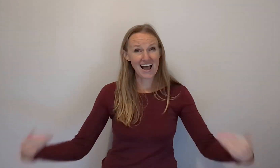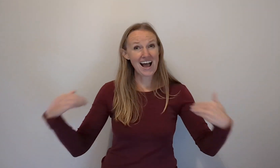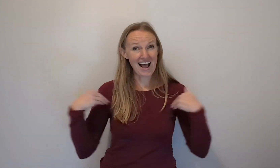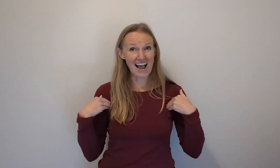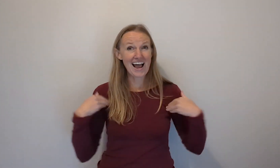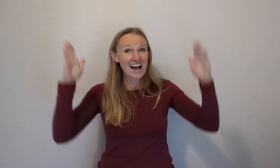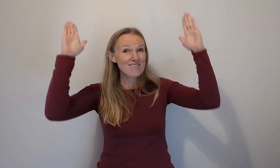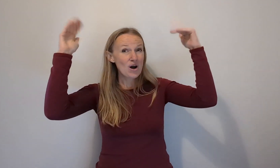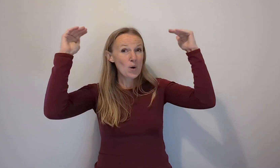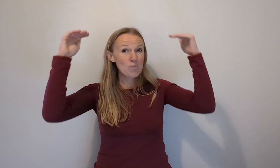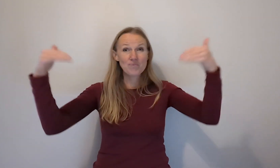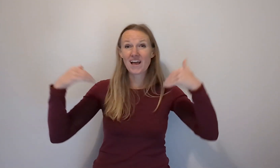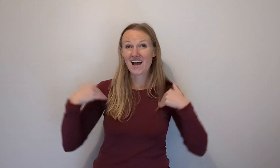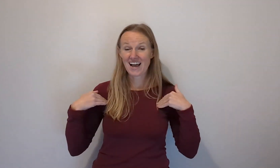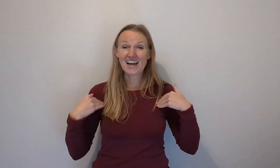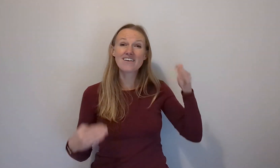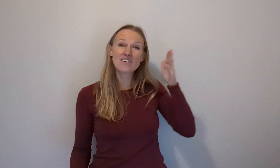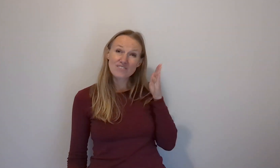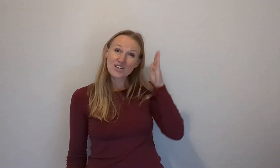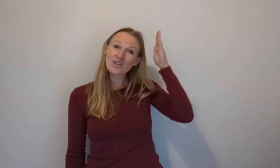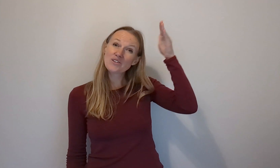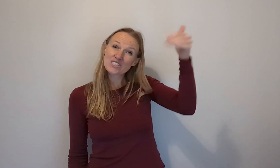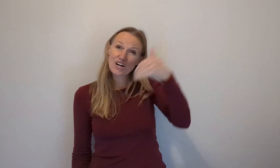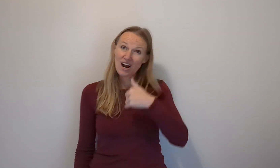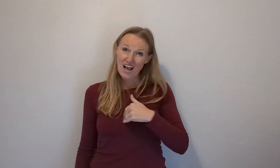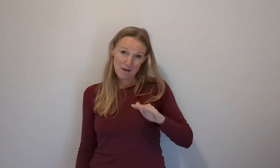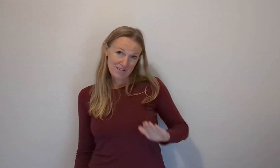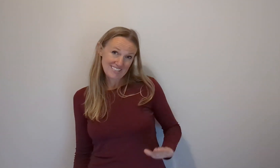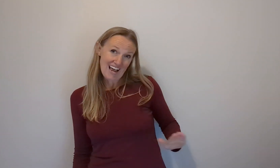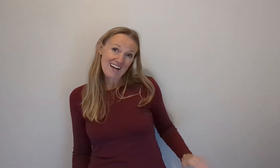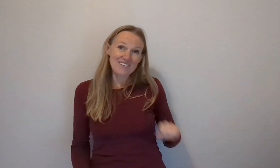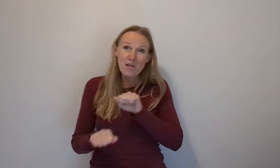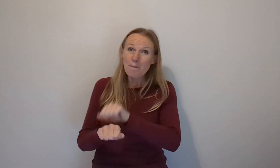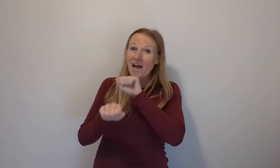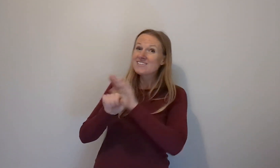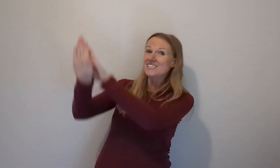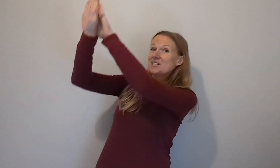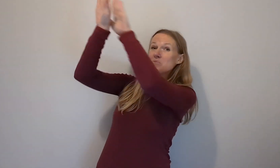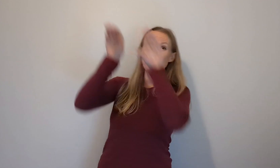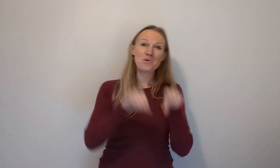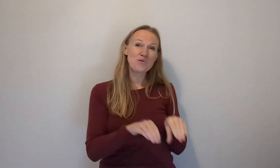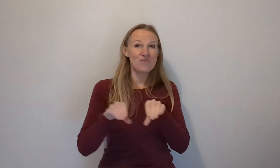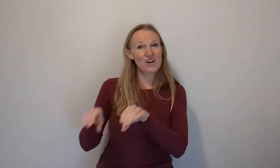I have a hope, I have a future I'm a child of the mountain mover